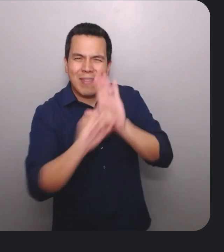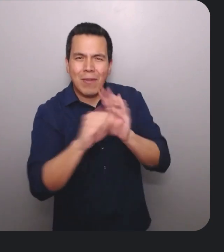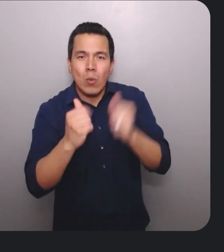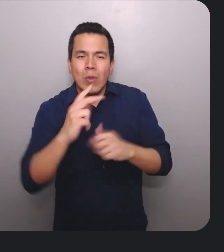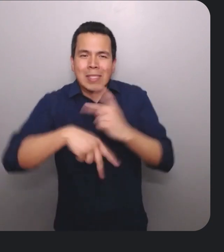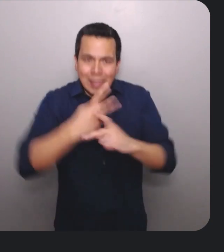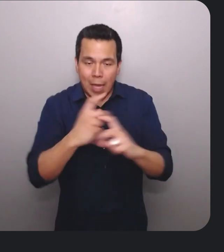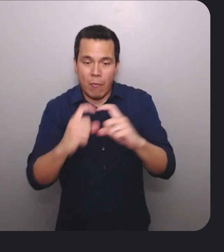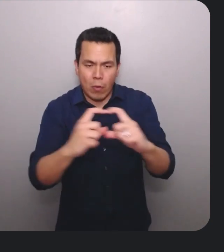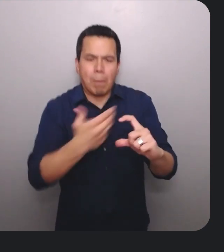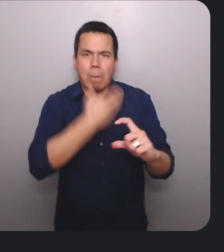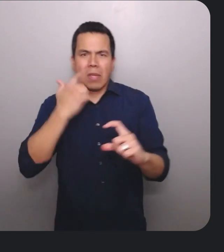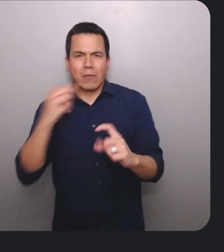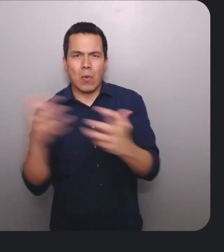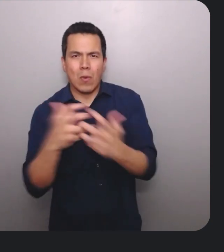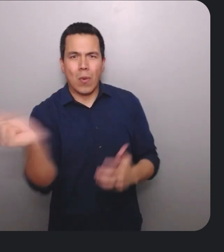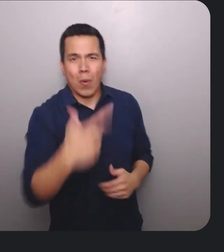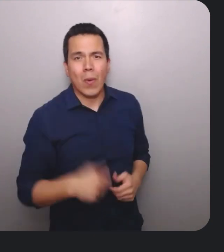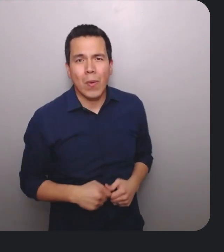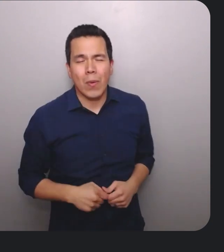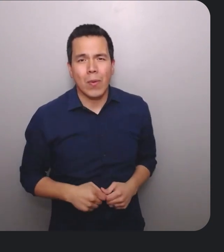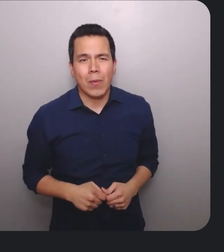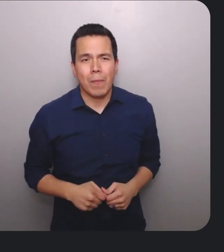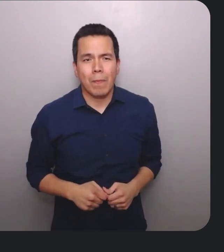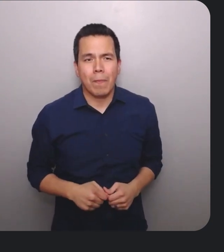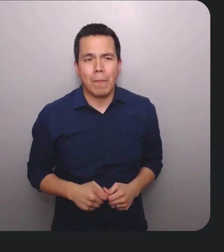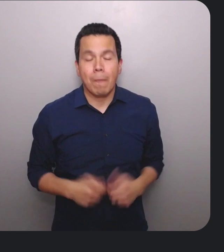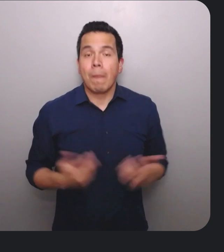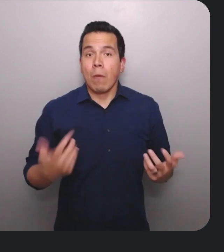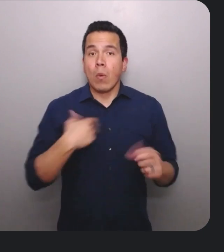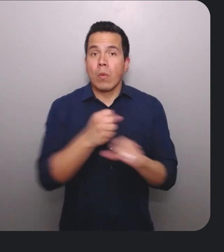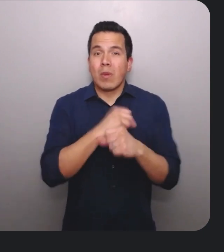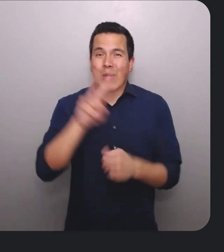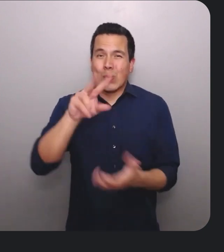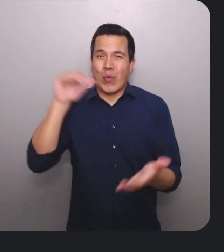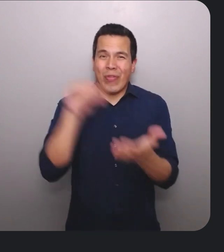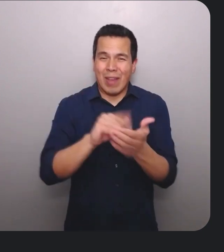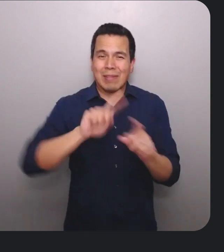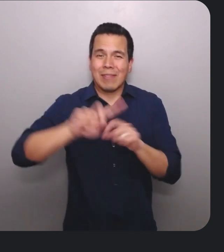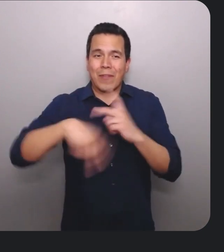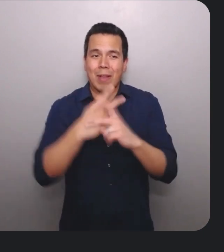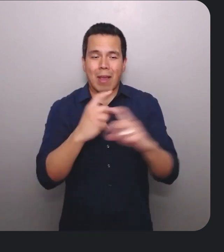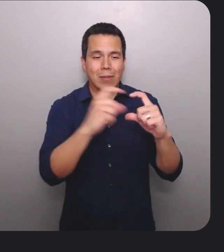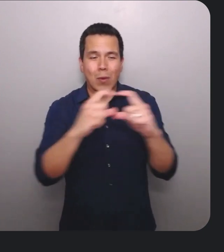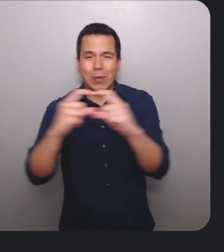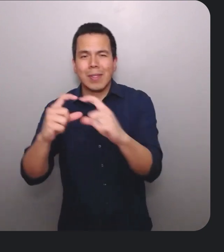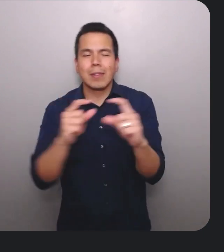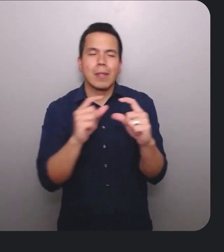work best for everyone. To do so, we created 2000 variations of focus states for buttons, switches,